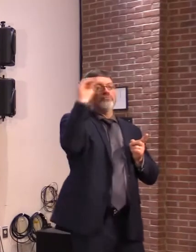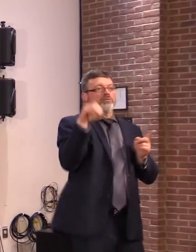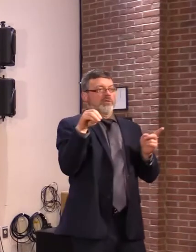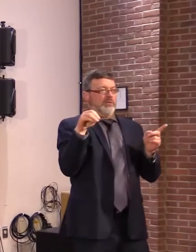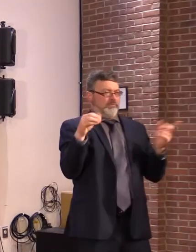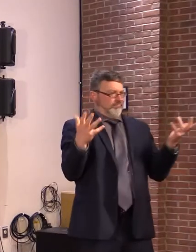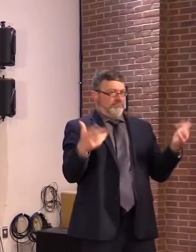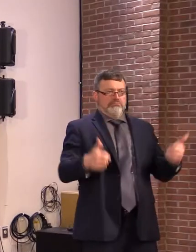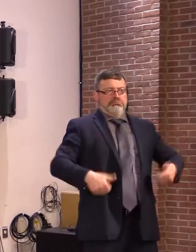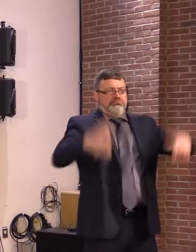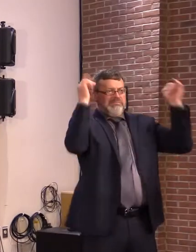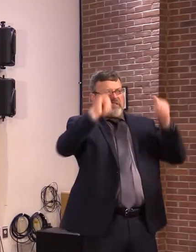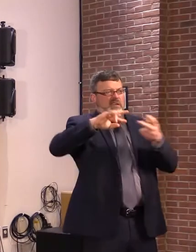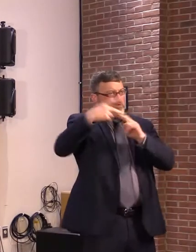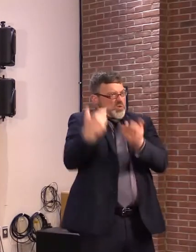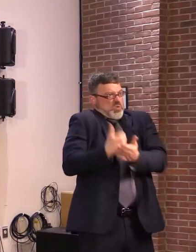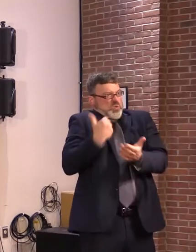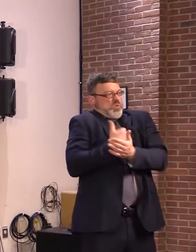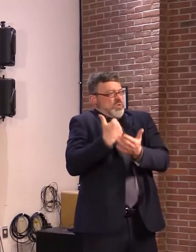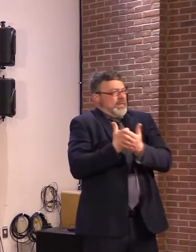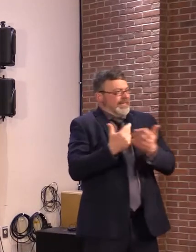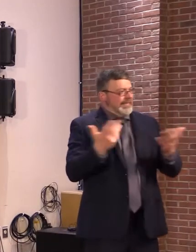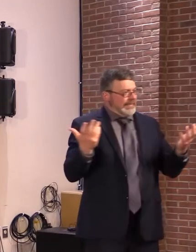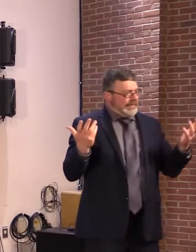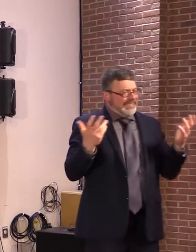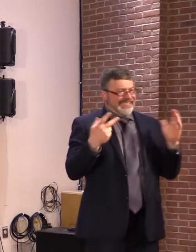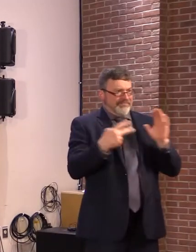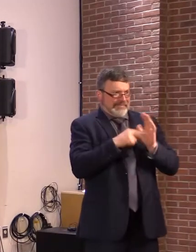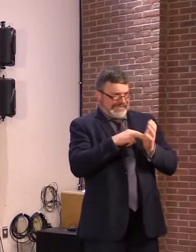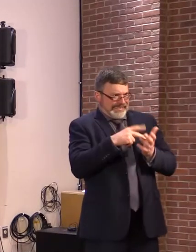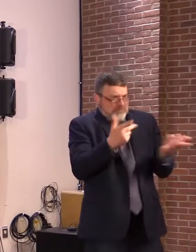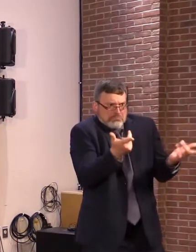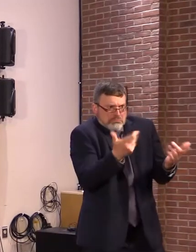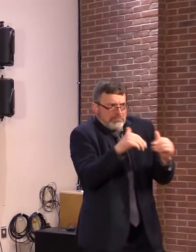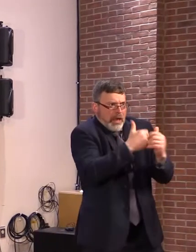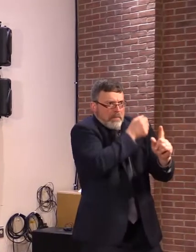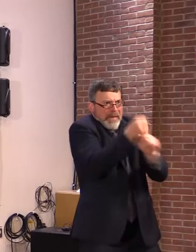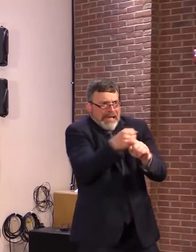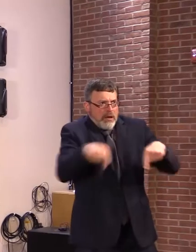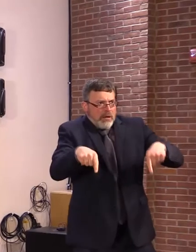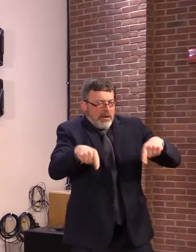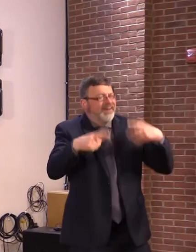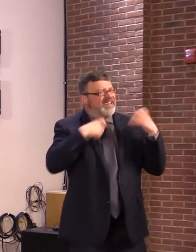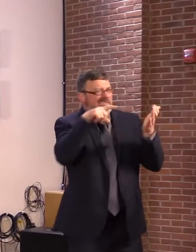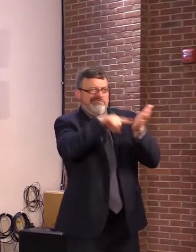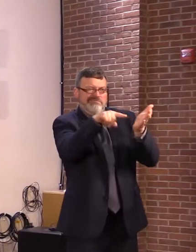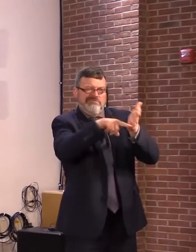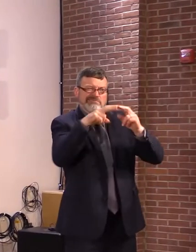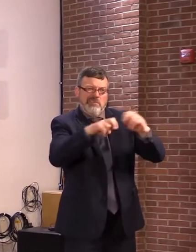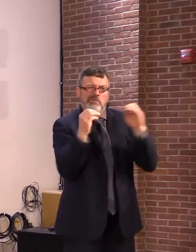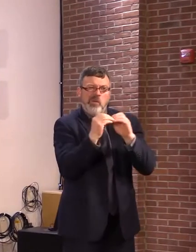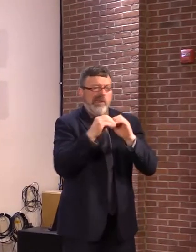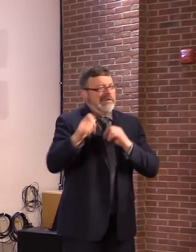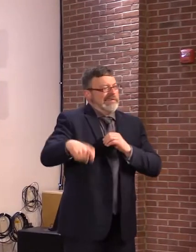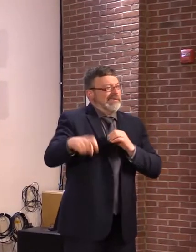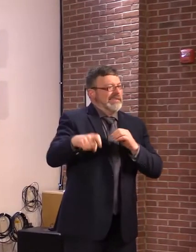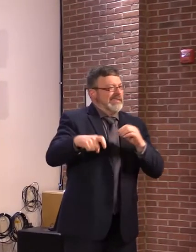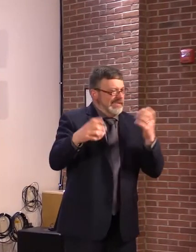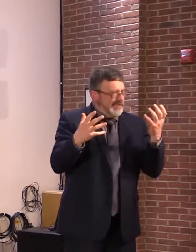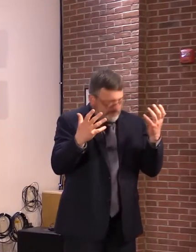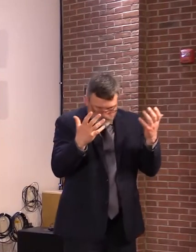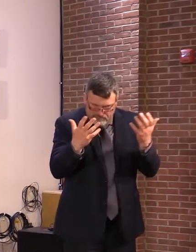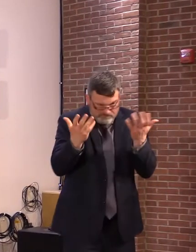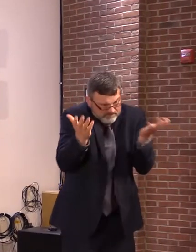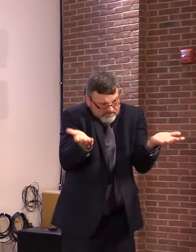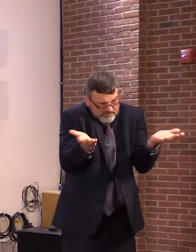does need additional study to know if and how it could change your understanding of COVID-19. But CDC officials